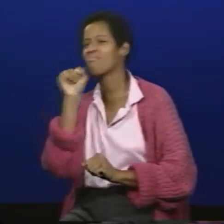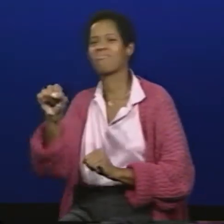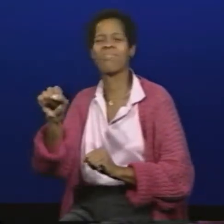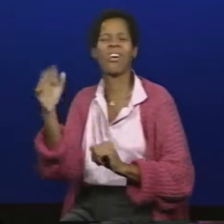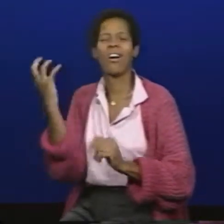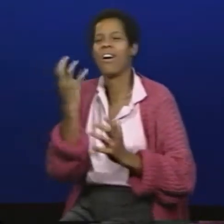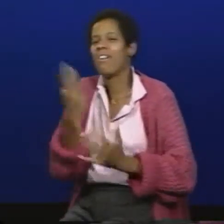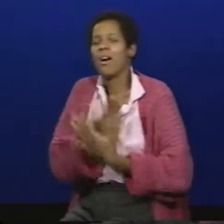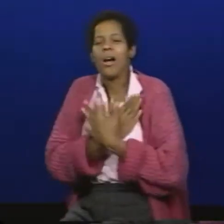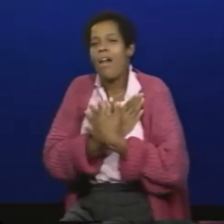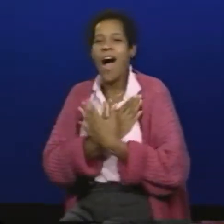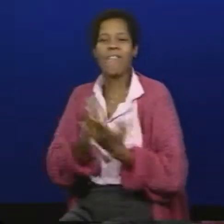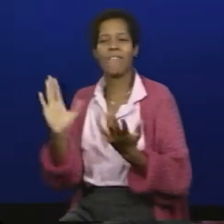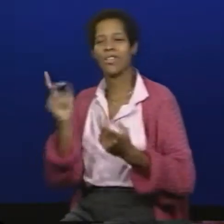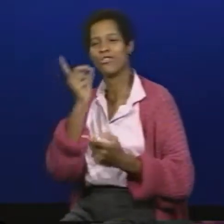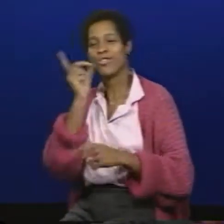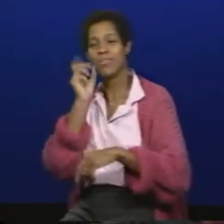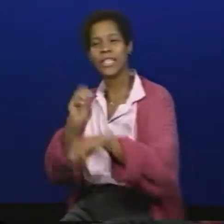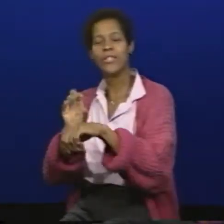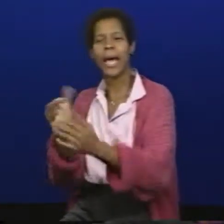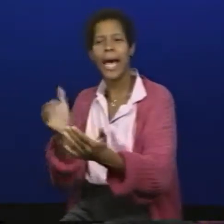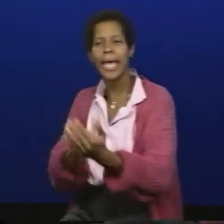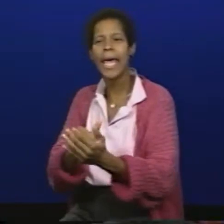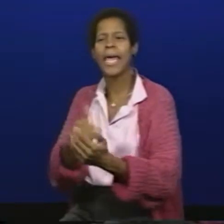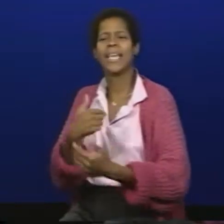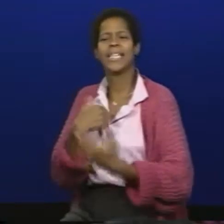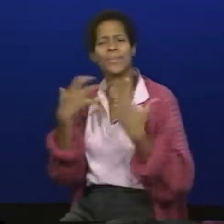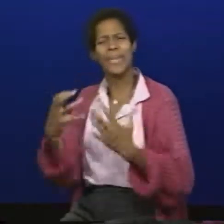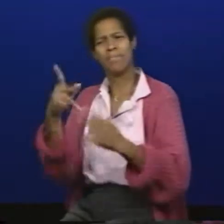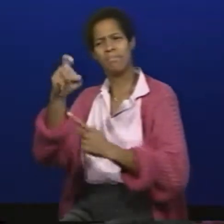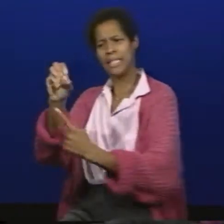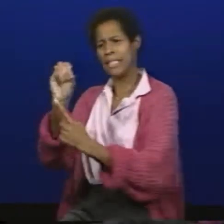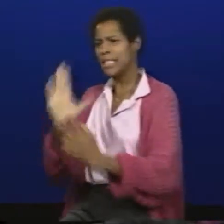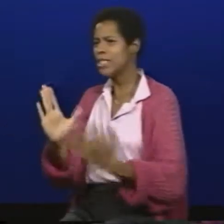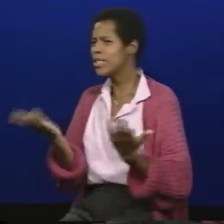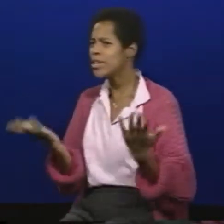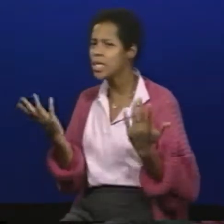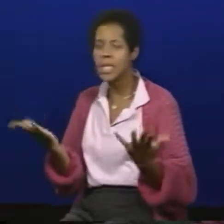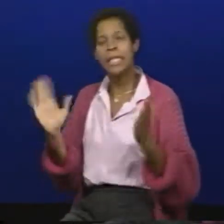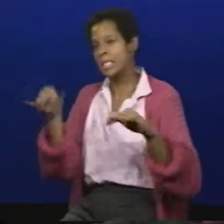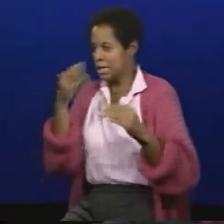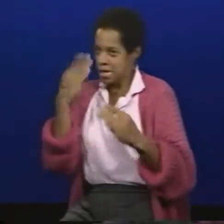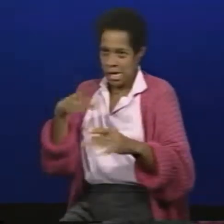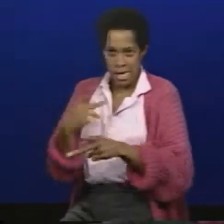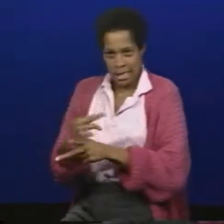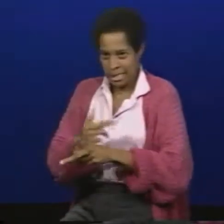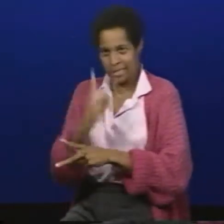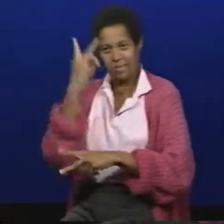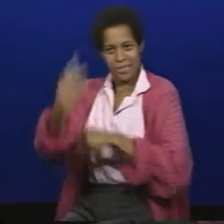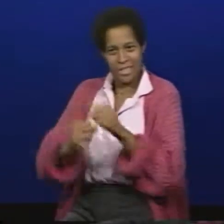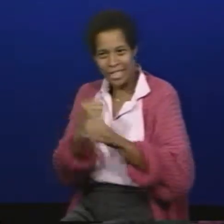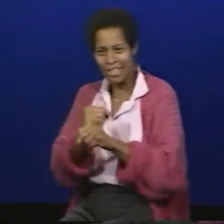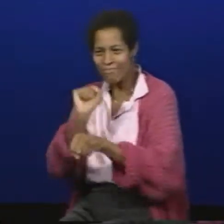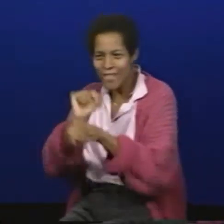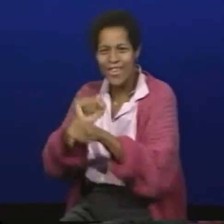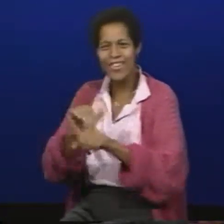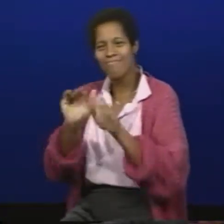and I worked there for about two years but I finally decided to leave then I moved to New York State and started working in the